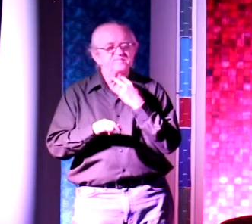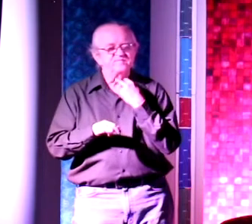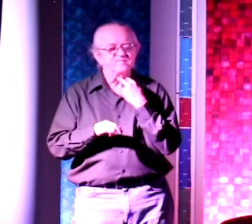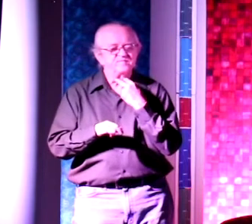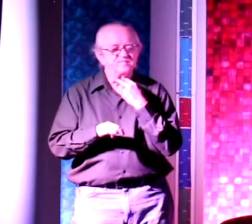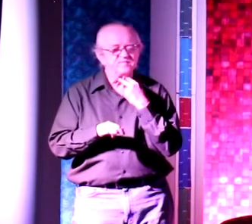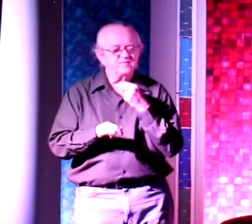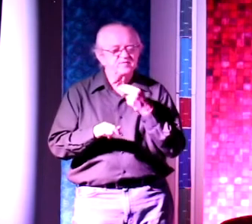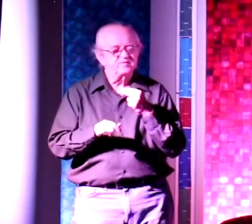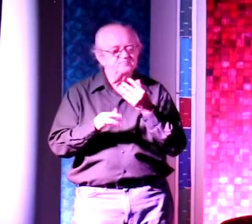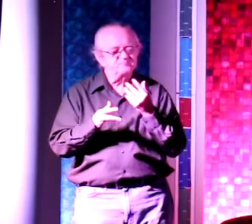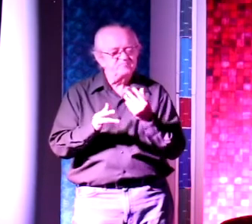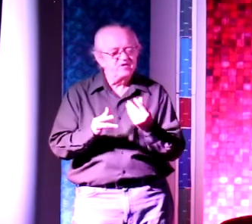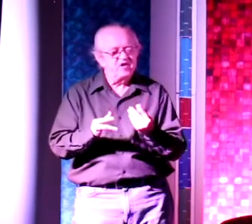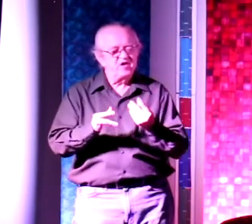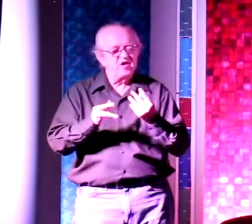a kind word.